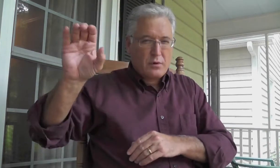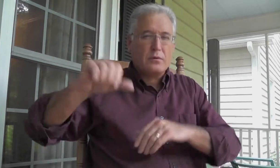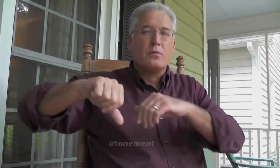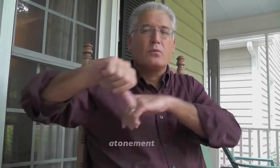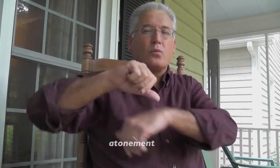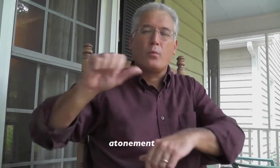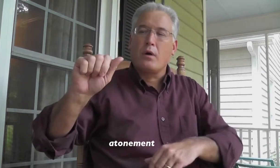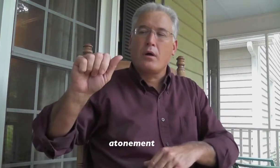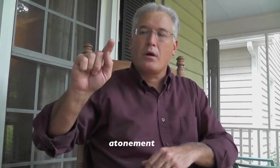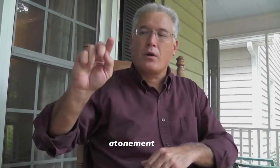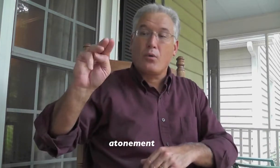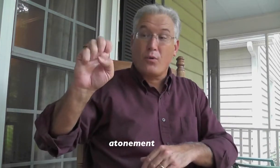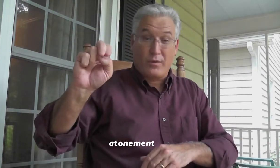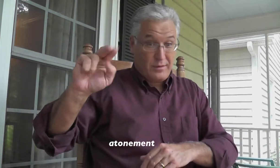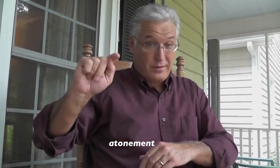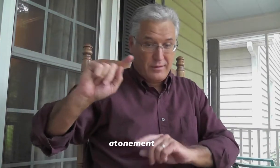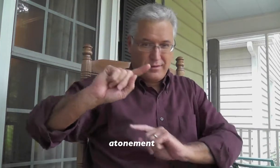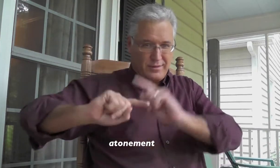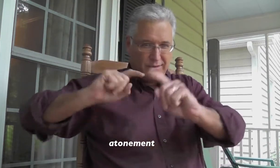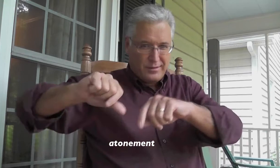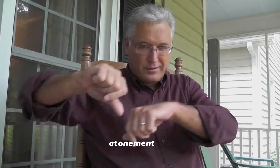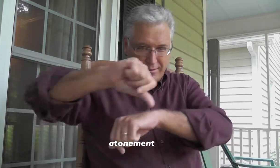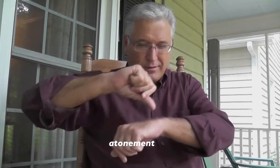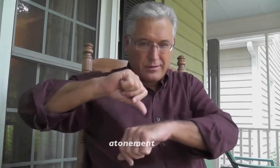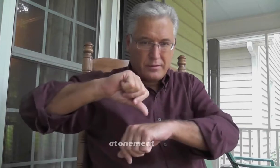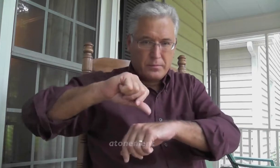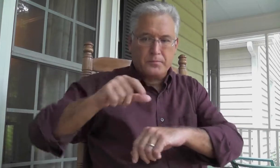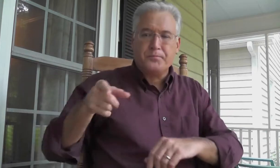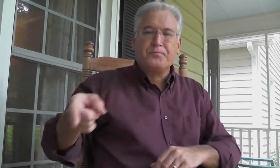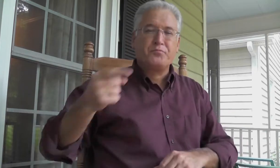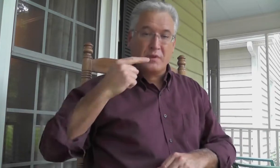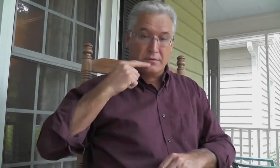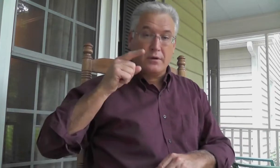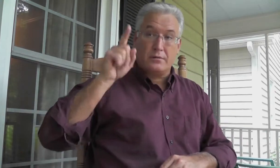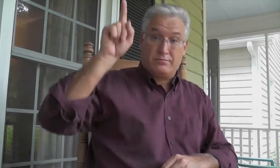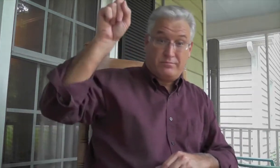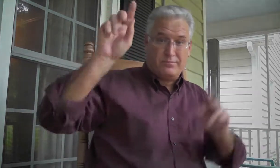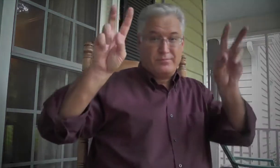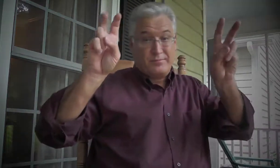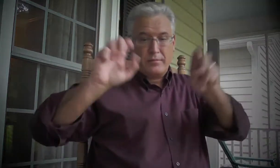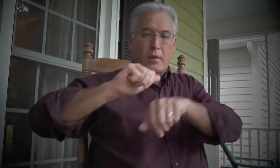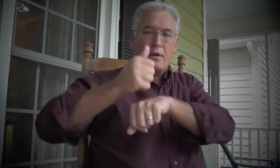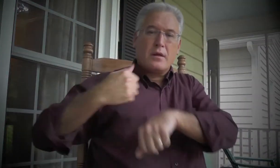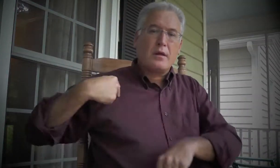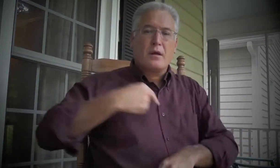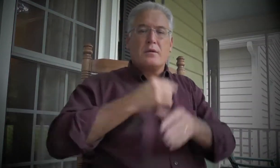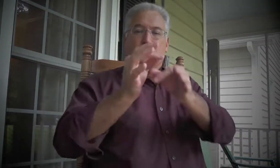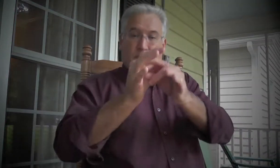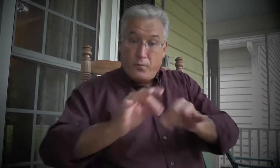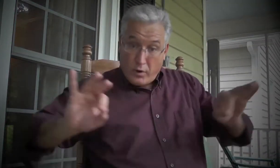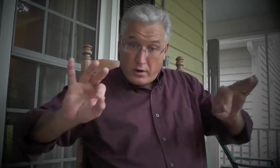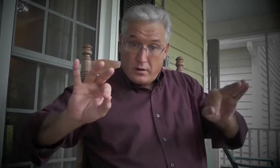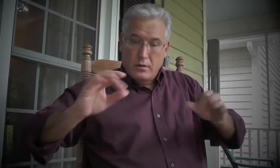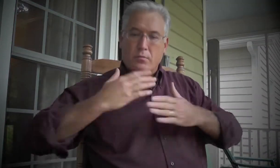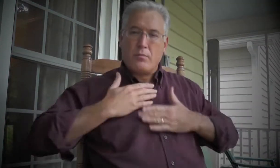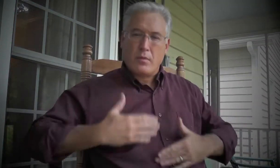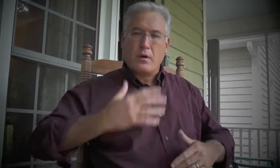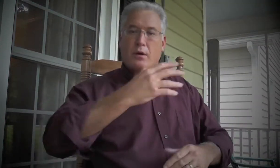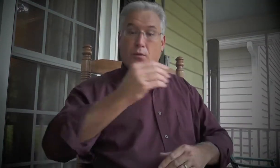sacrificing Himself on the cross. That's the atonement. Here's the assignment for the atonement. It says that He set us free,